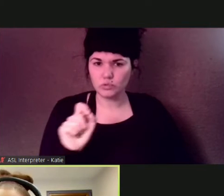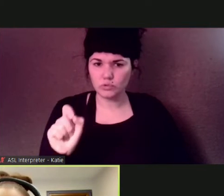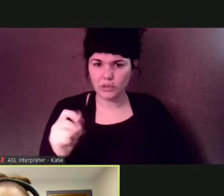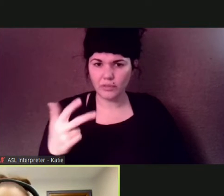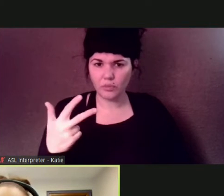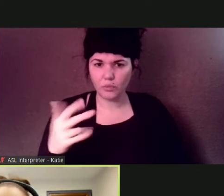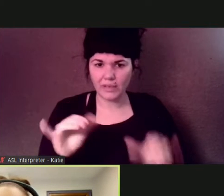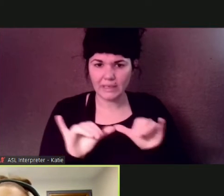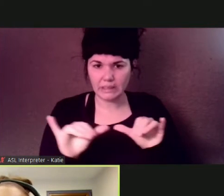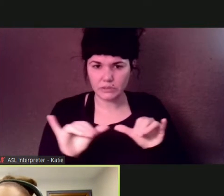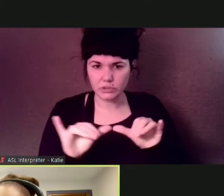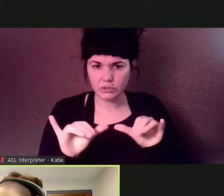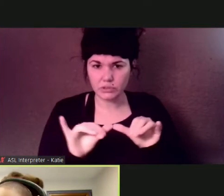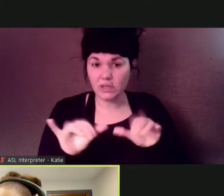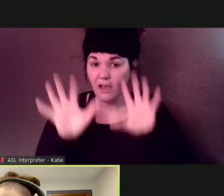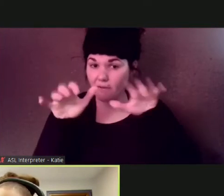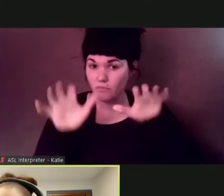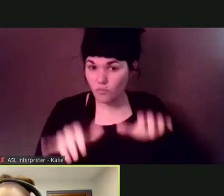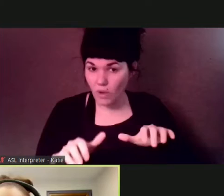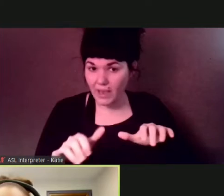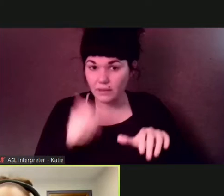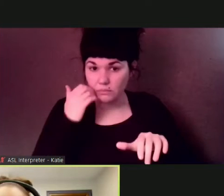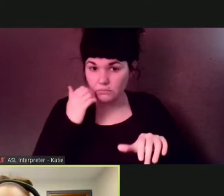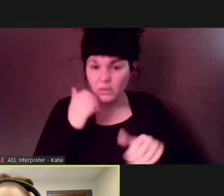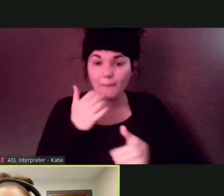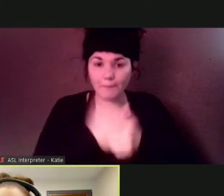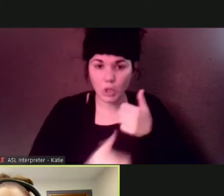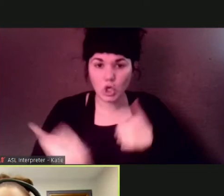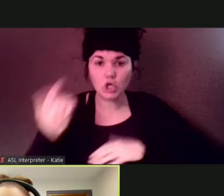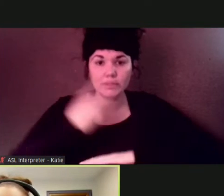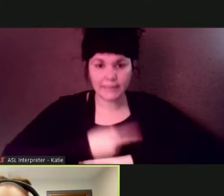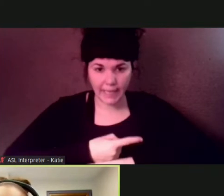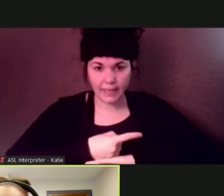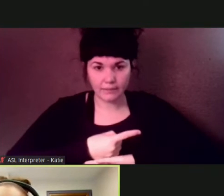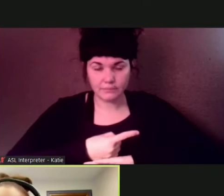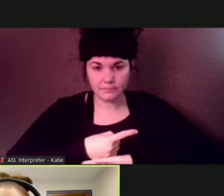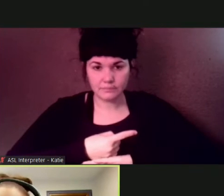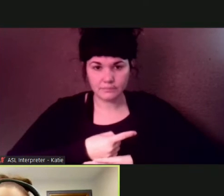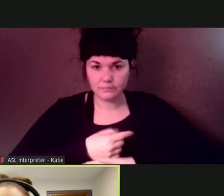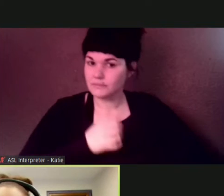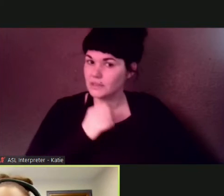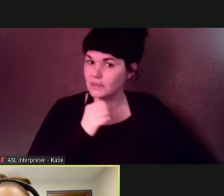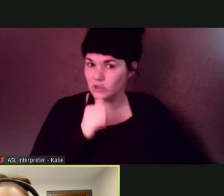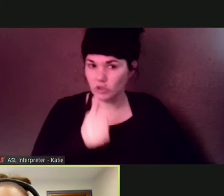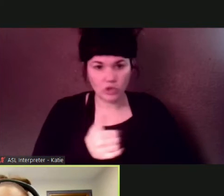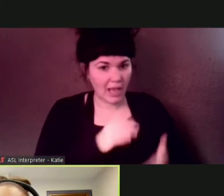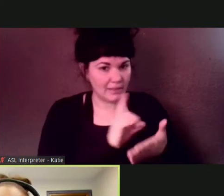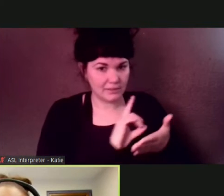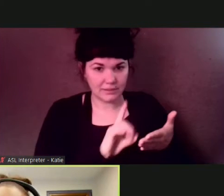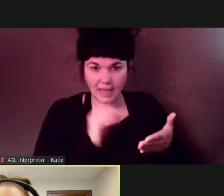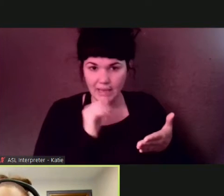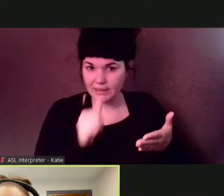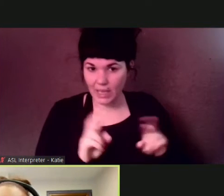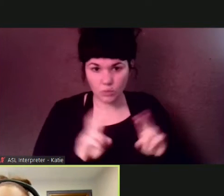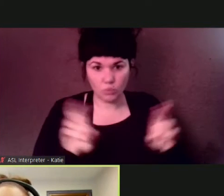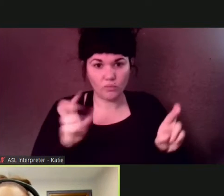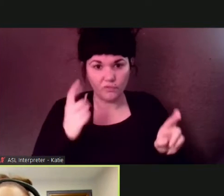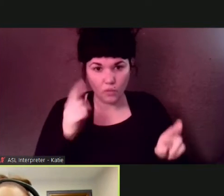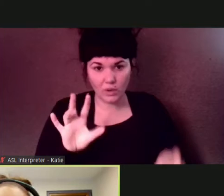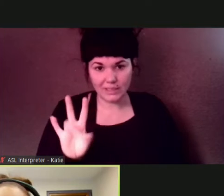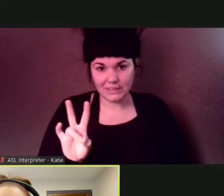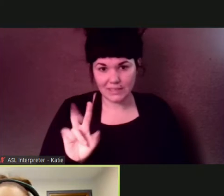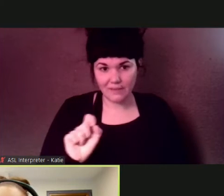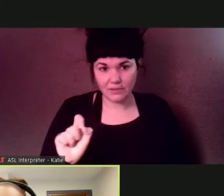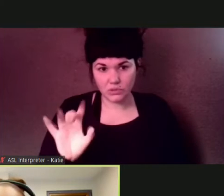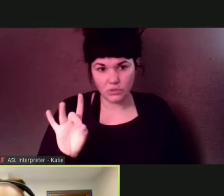um they are not designed to handle nine inches or seven to eight inches in